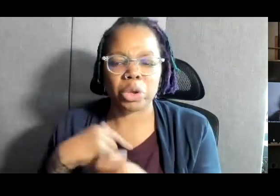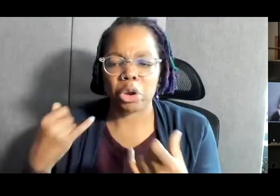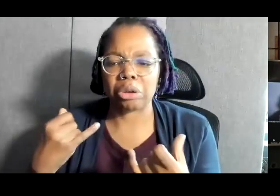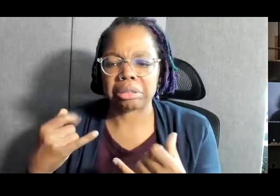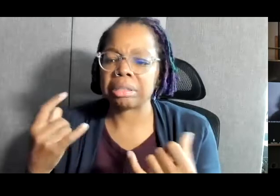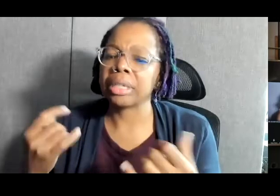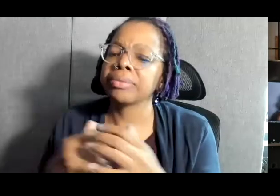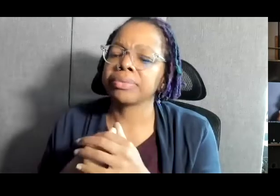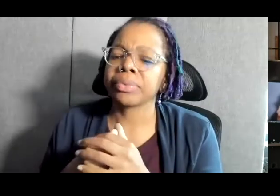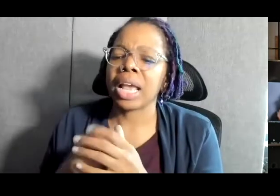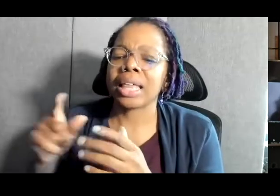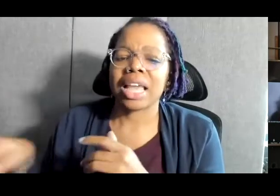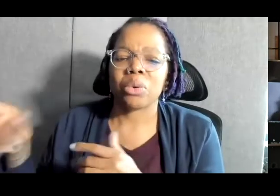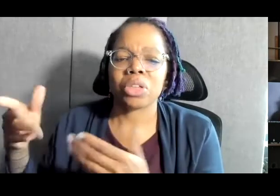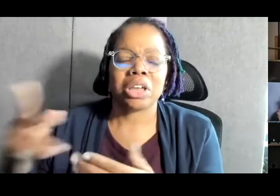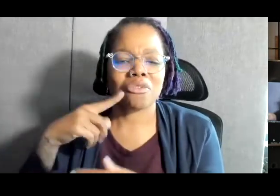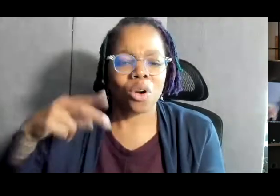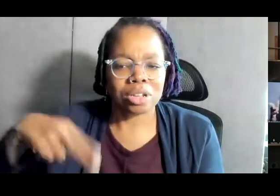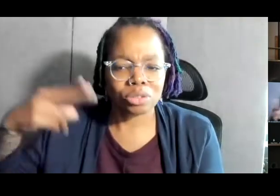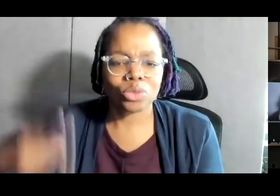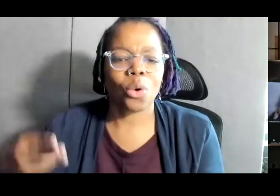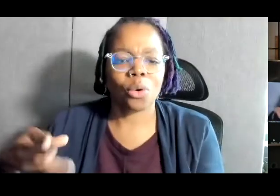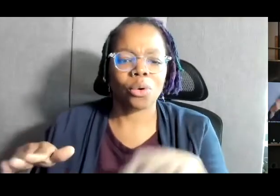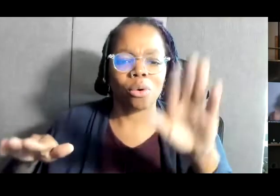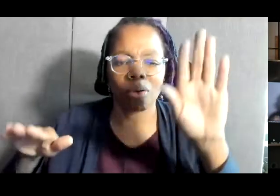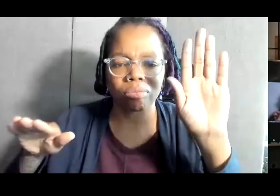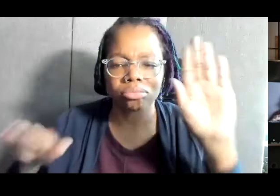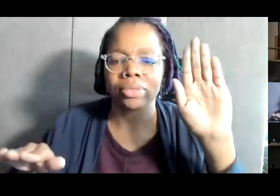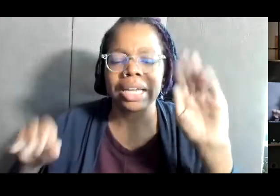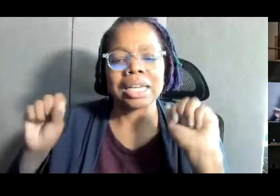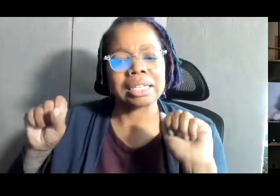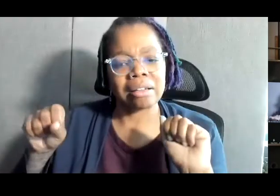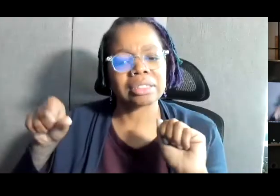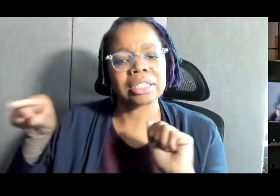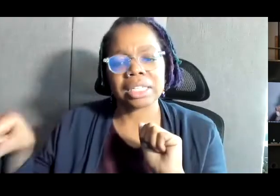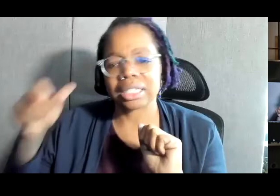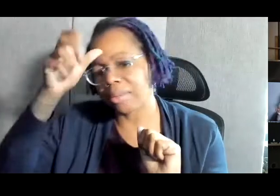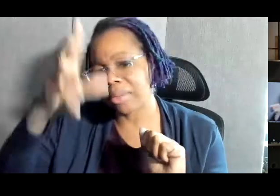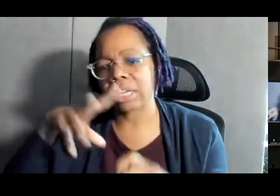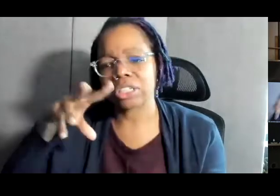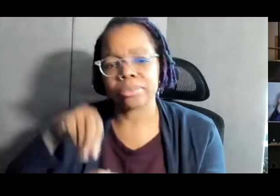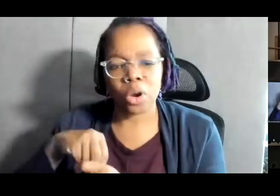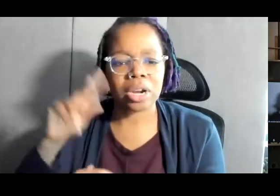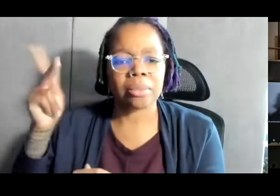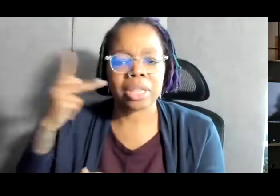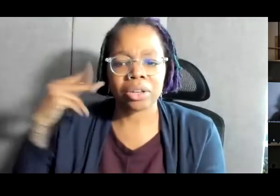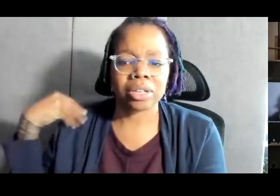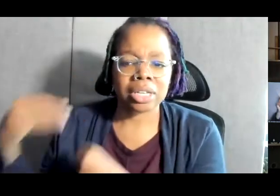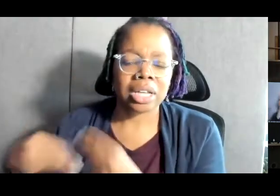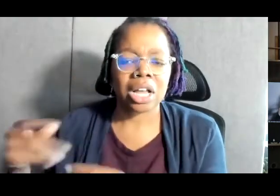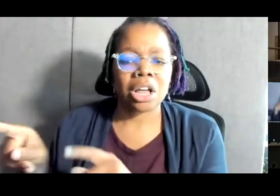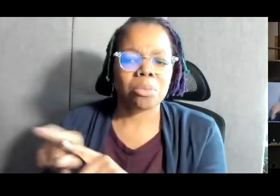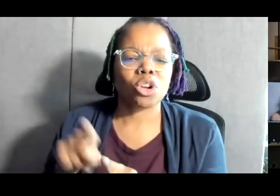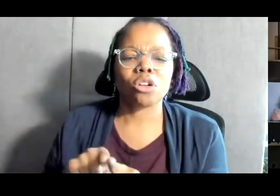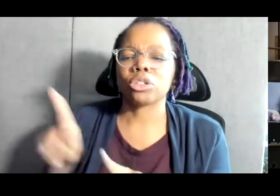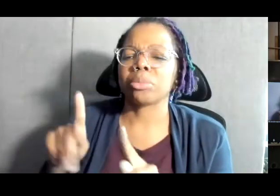to be part of a historic inauguration. This man who, yes, was part of a political dynasty, had also been looked at with